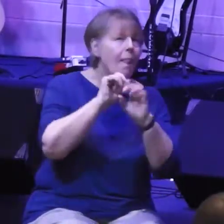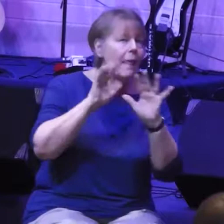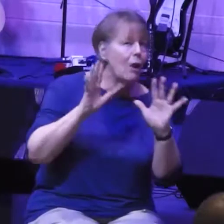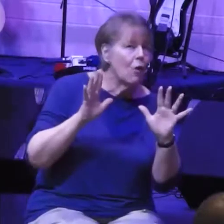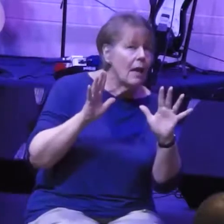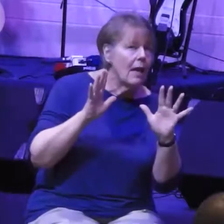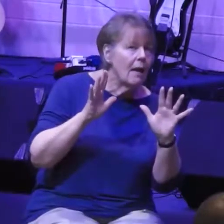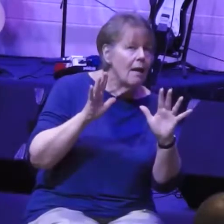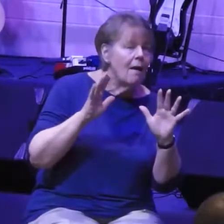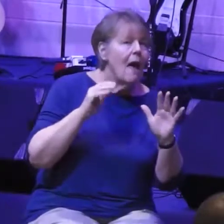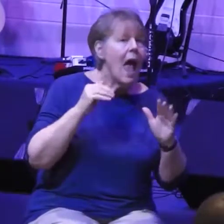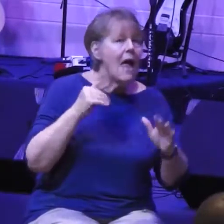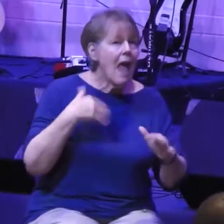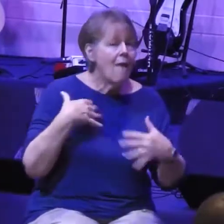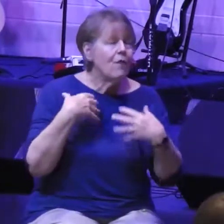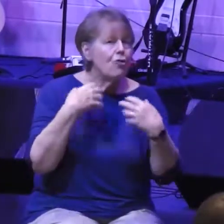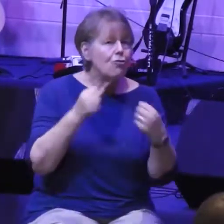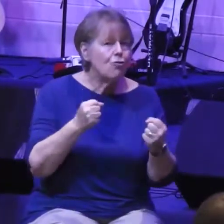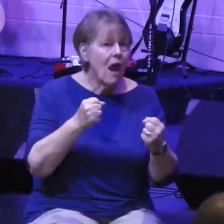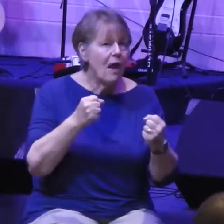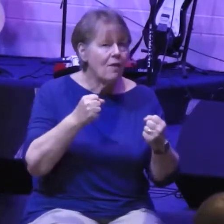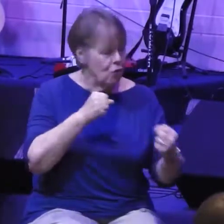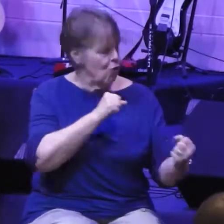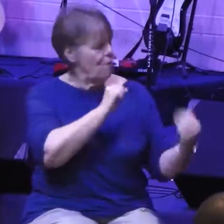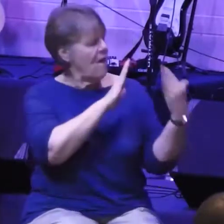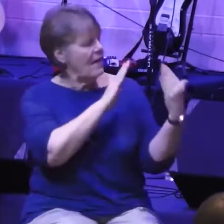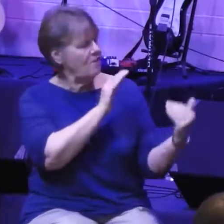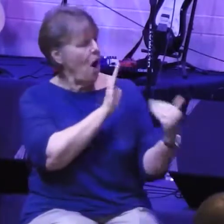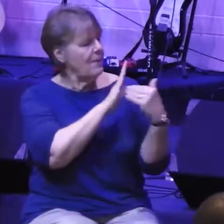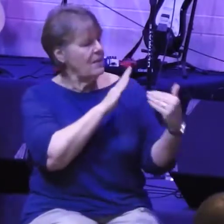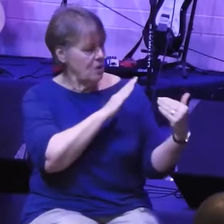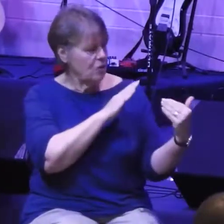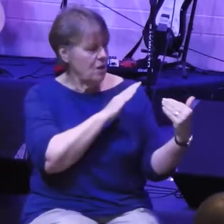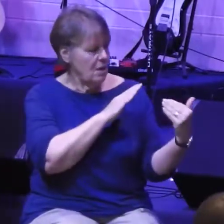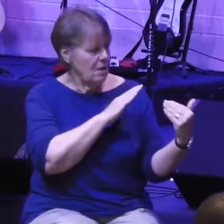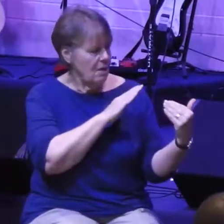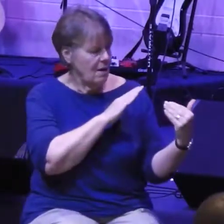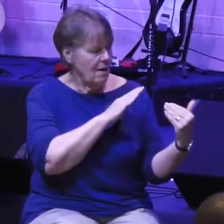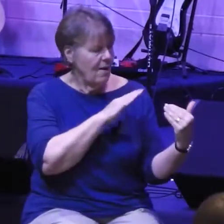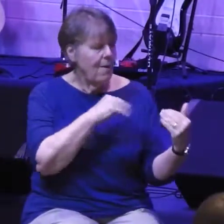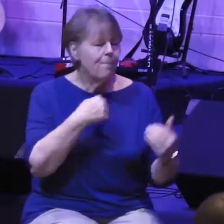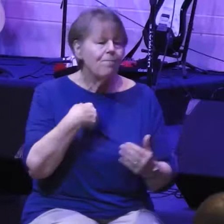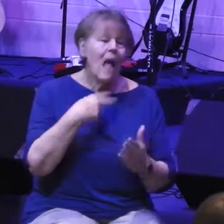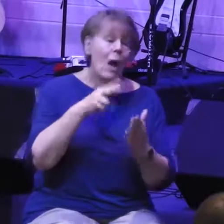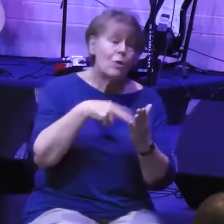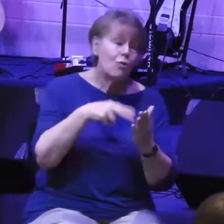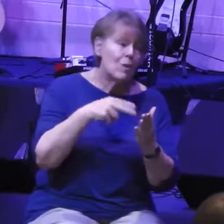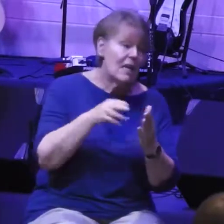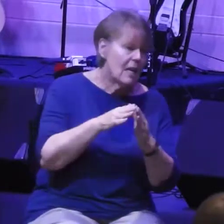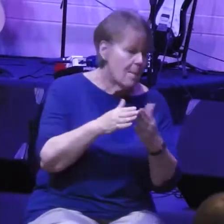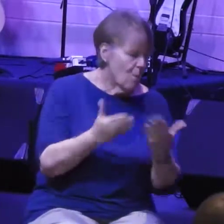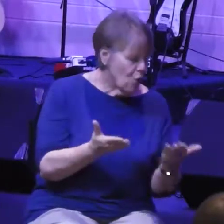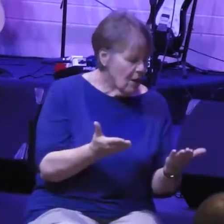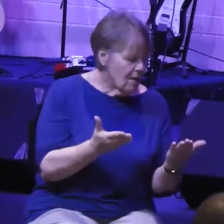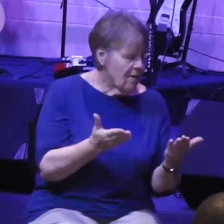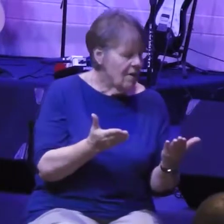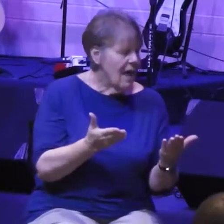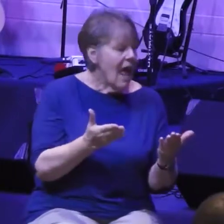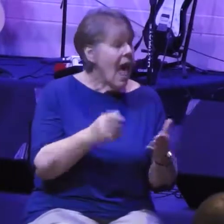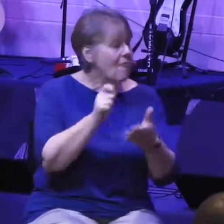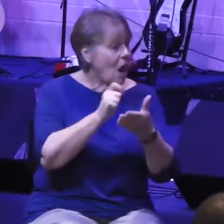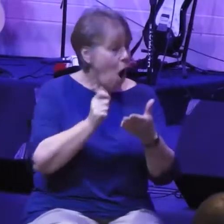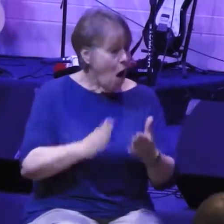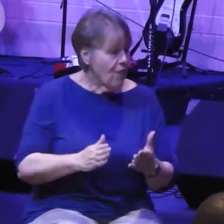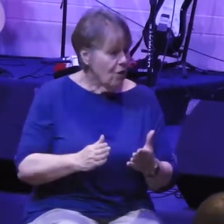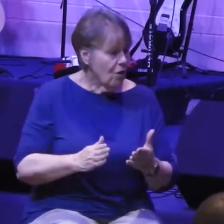And as I was thinking about seeing clearly, sort of a closing story came to mind. I was reading a book and it was talking about, the author was